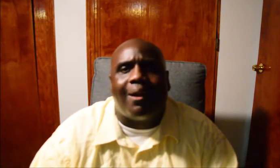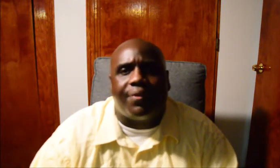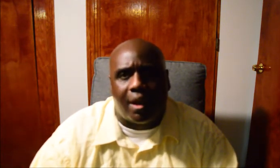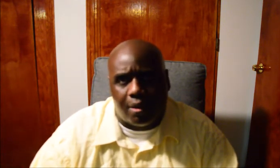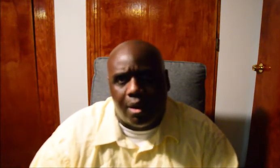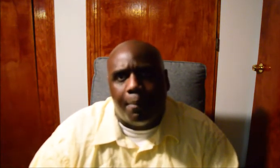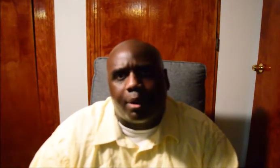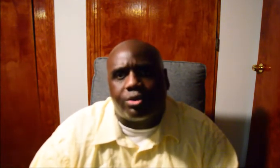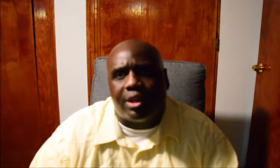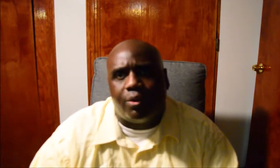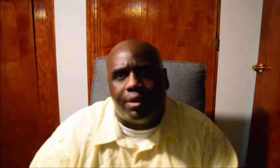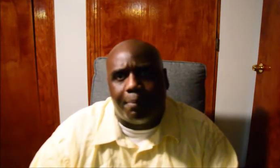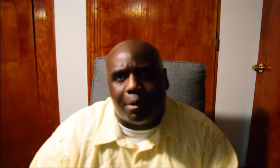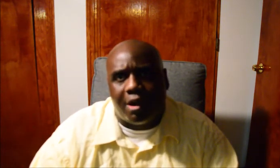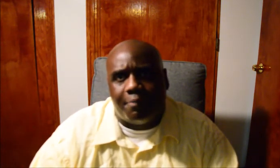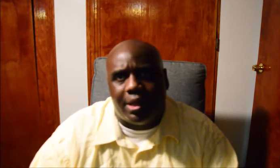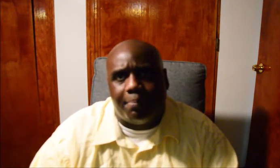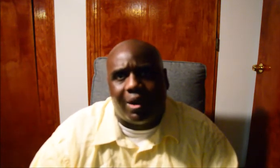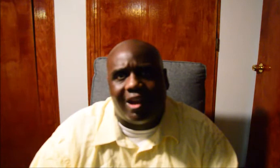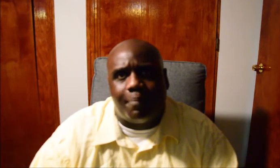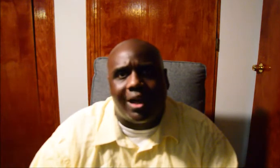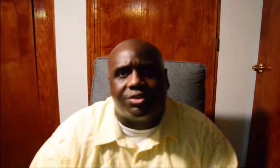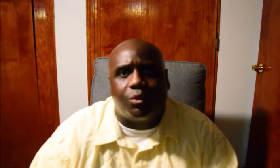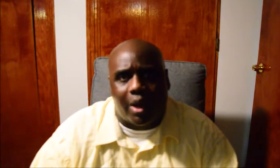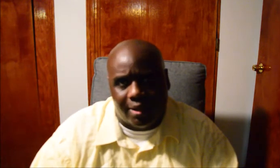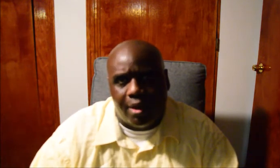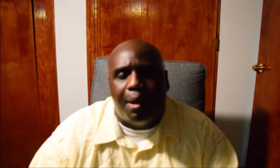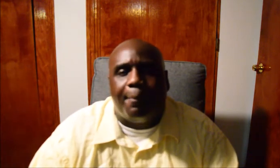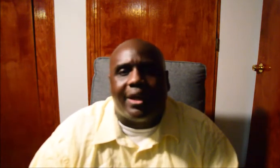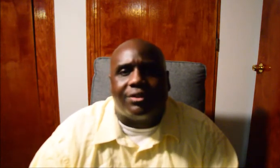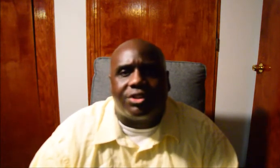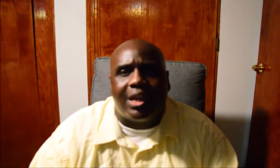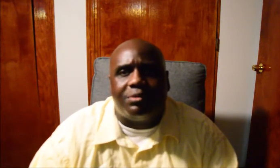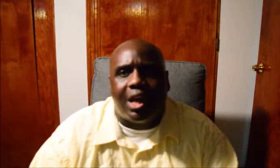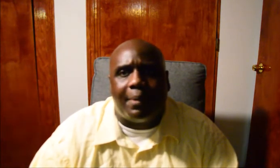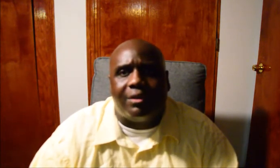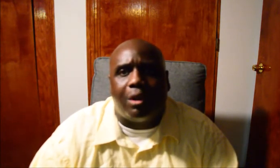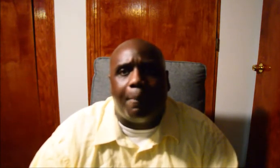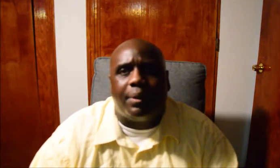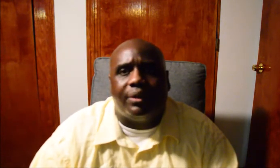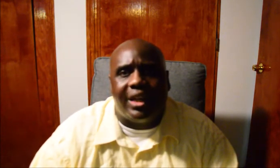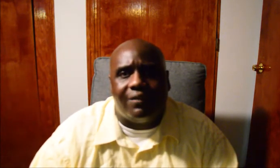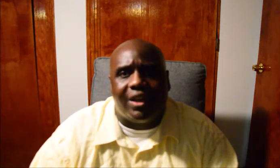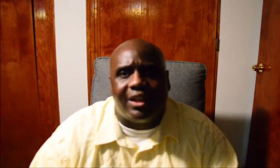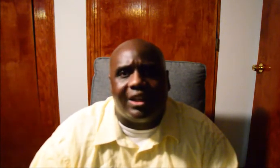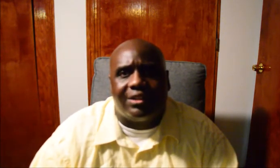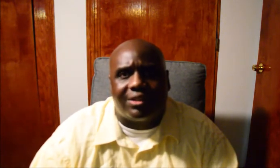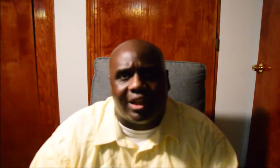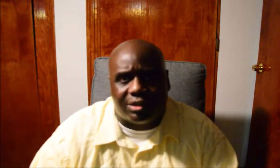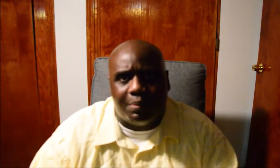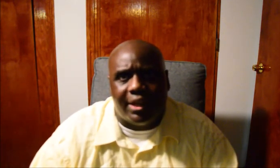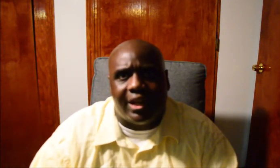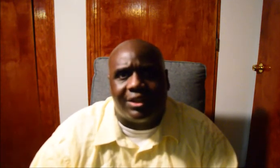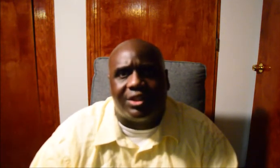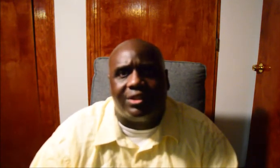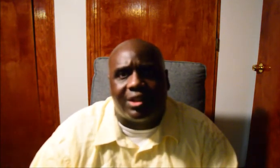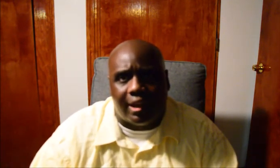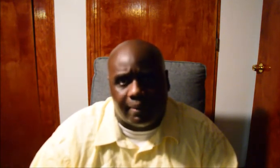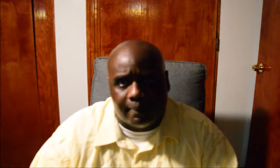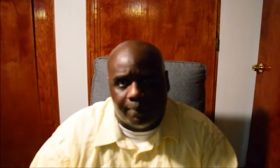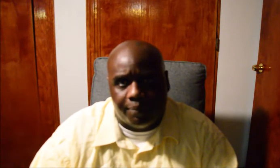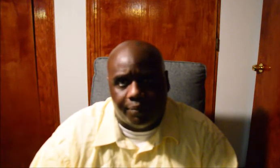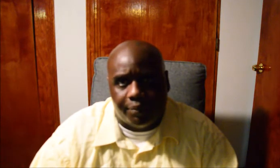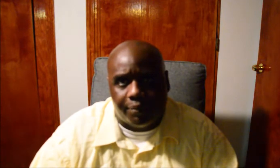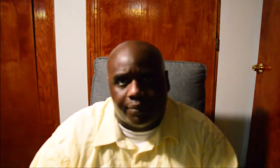on out there because I know a number of people have passed away. But at the same time, I don't believe it is as many as they